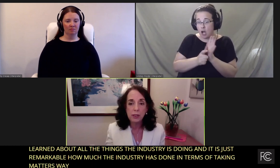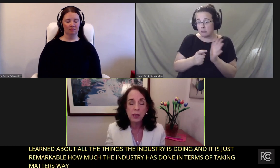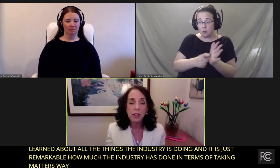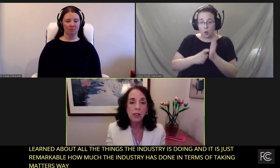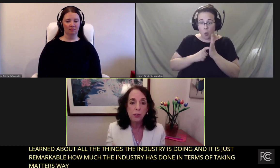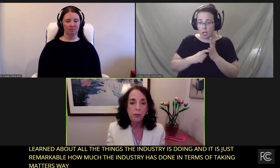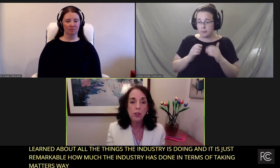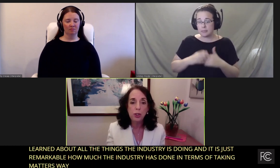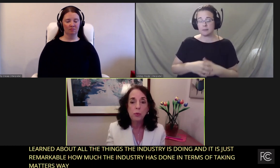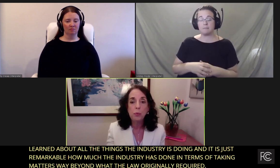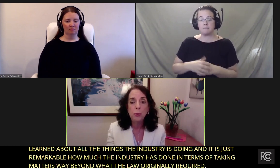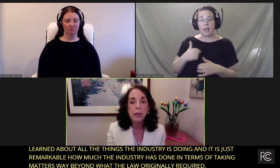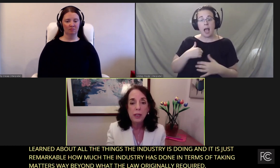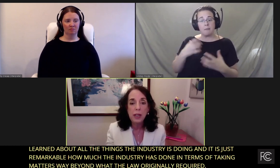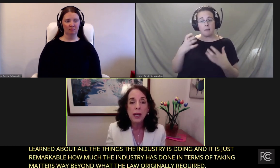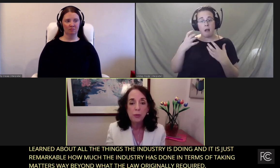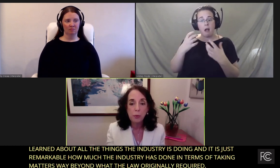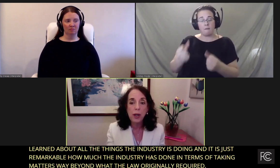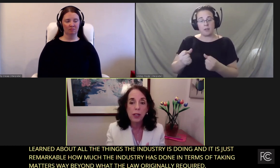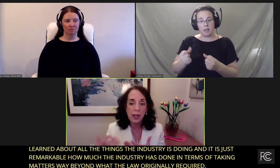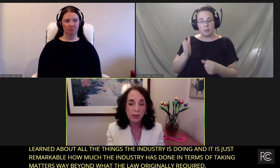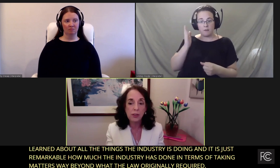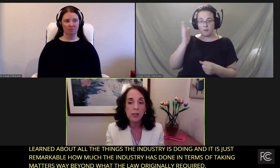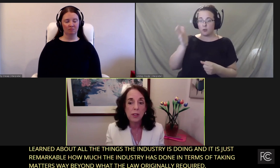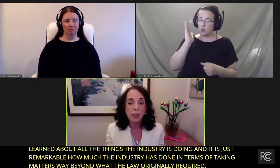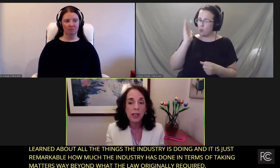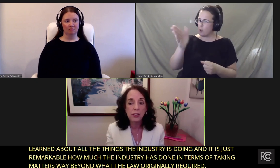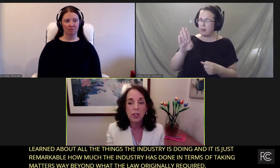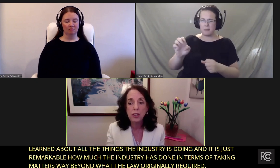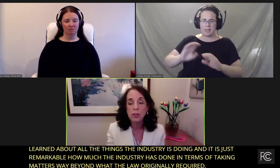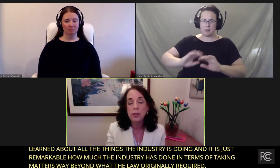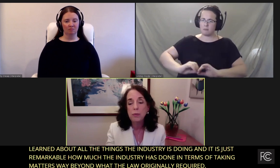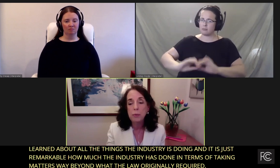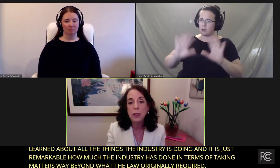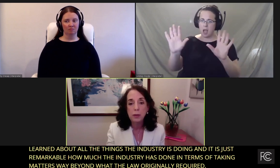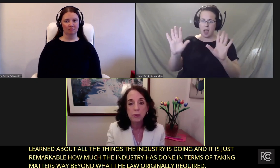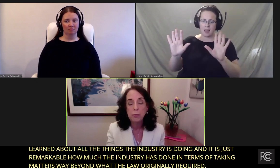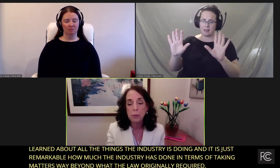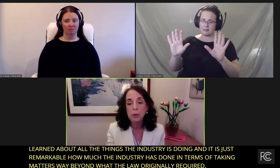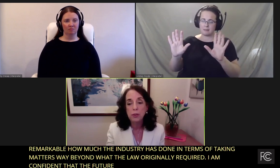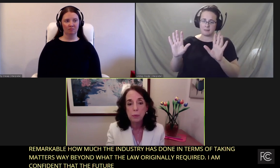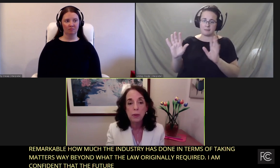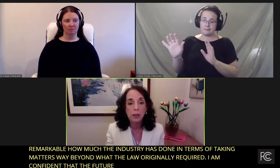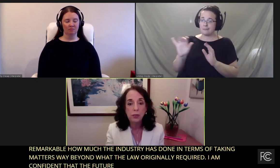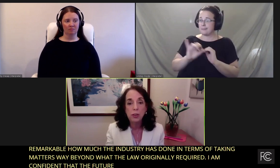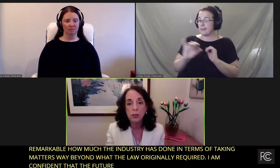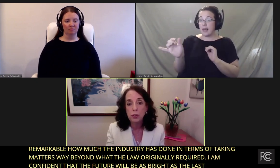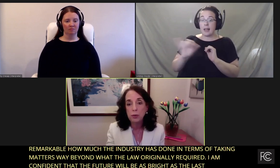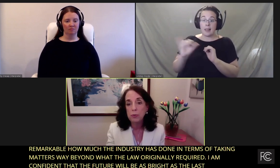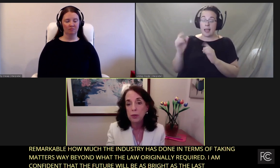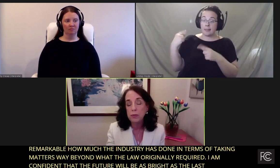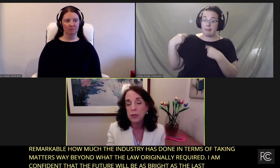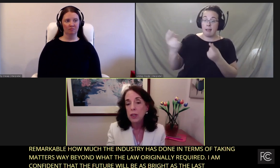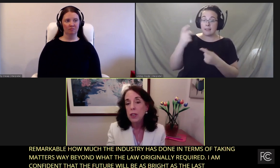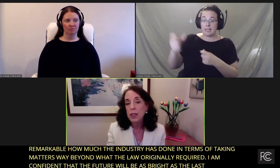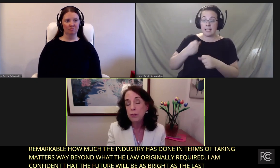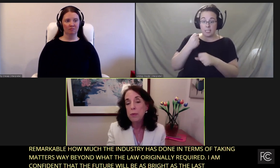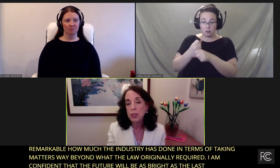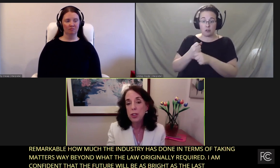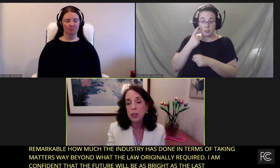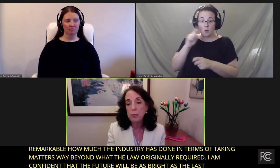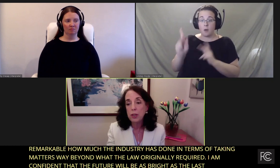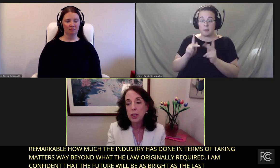confident. the future will be as bright as the last 10 years have become for people with disabilities in terms of